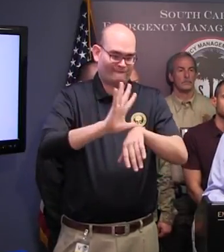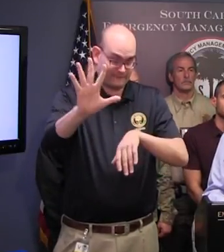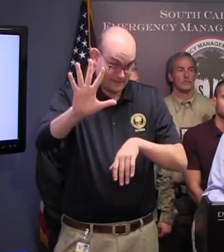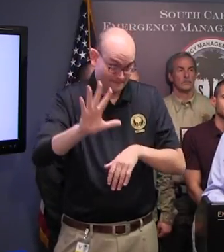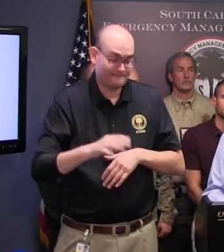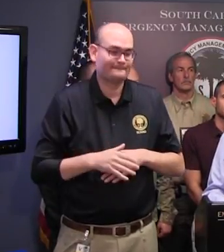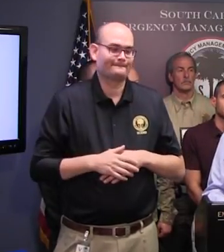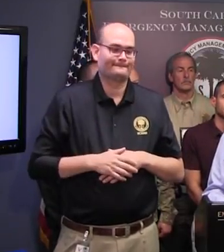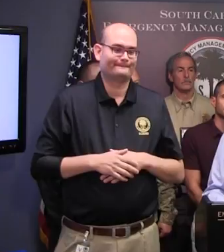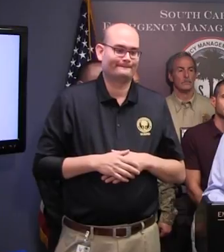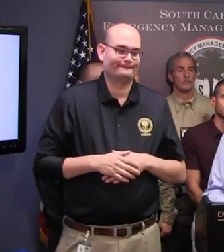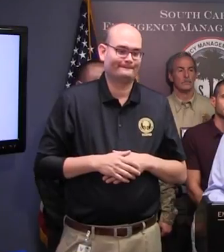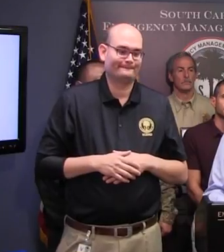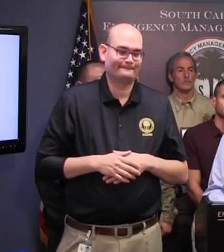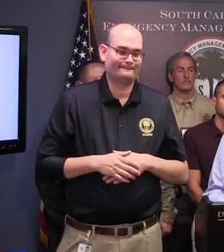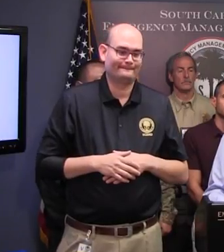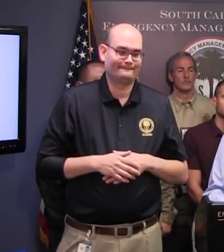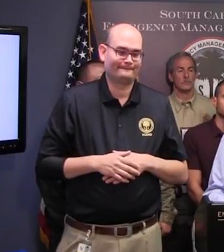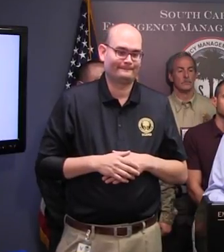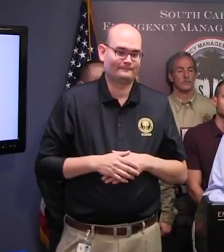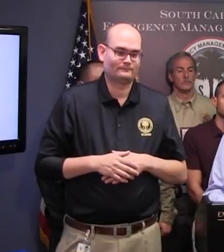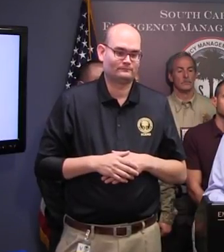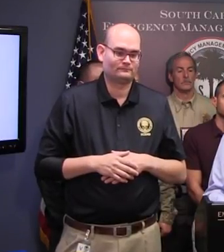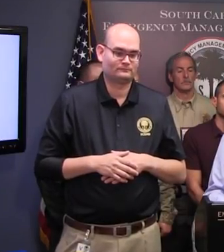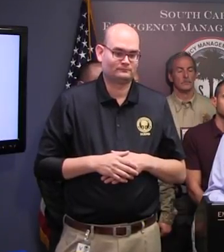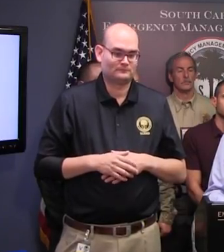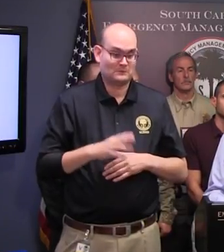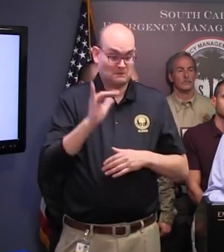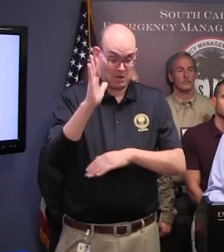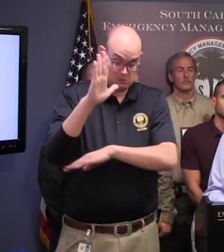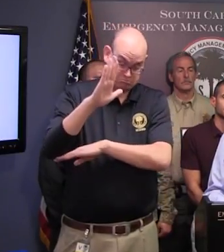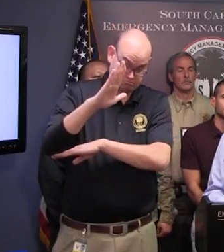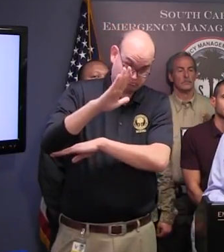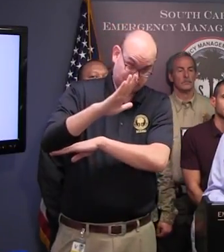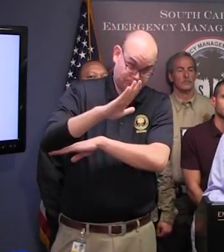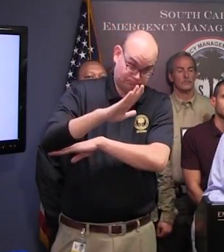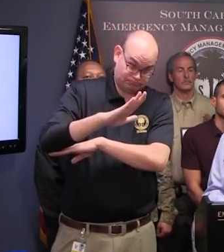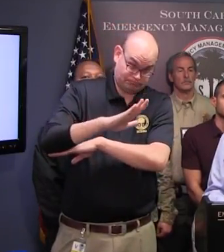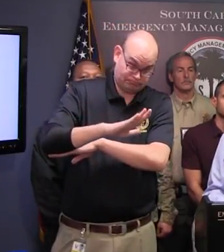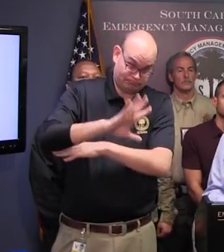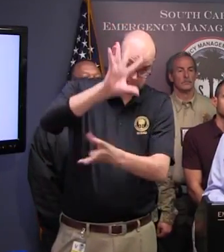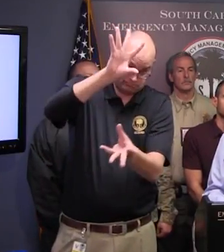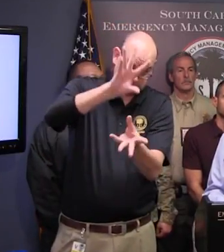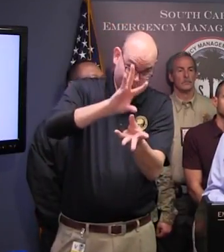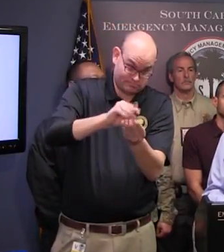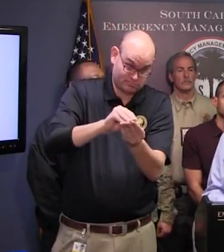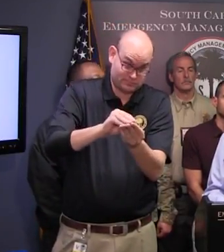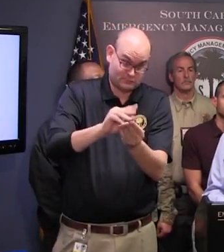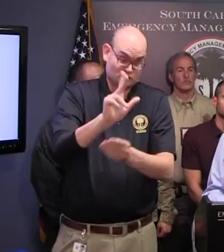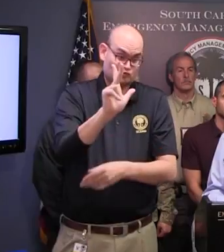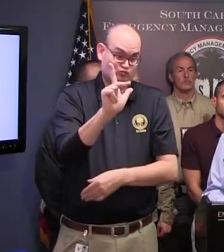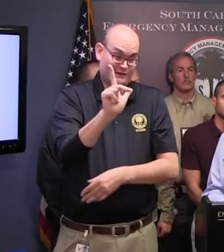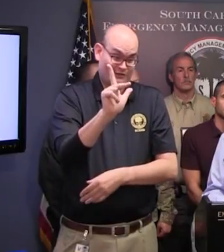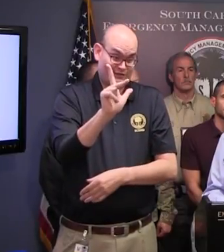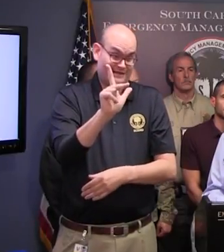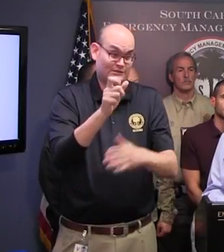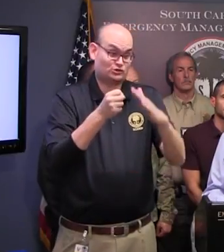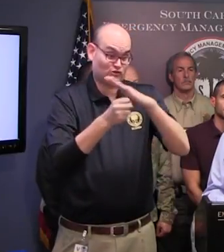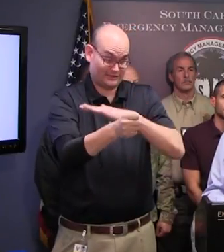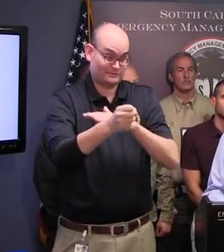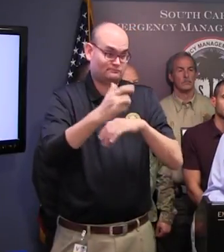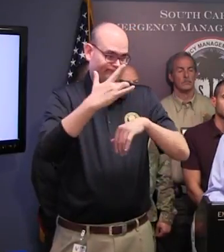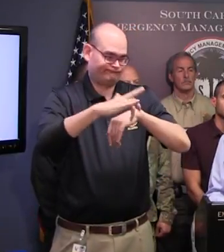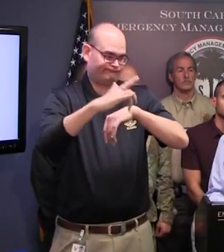p.m. So by the end of the day today, we'll have a total of 23 shelters open